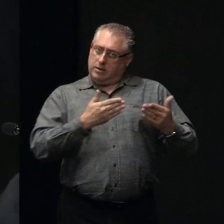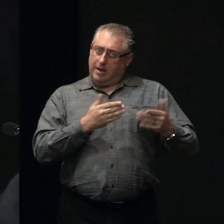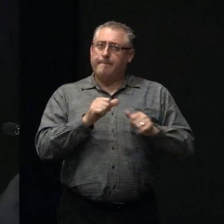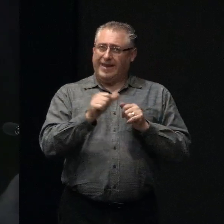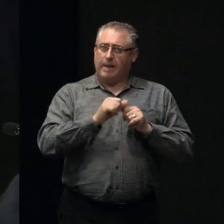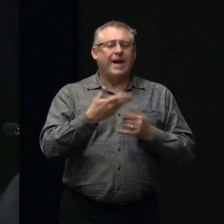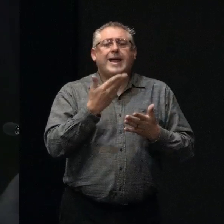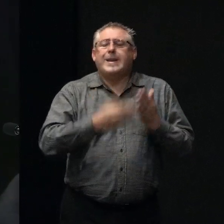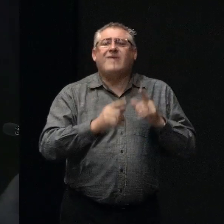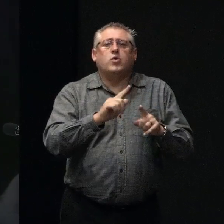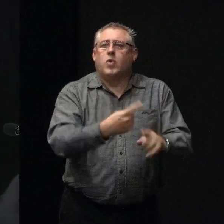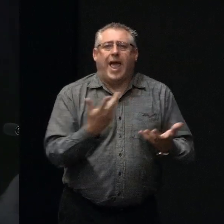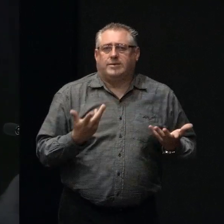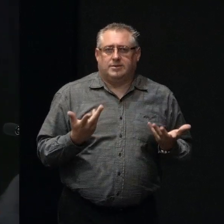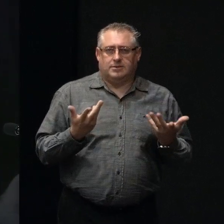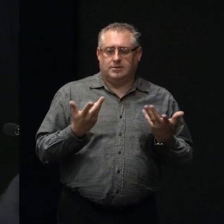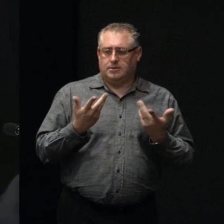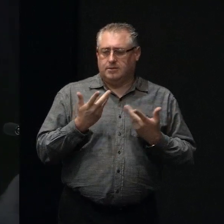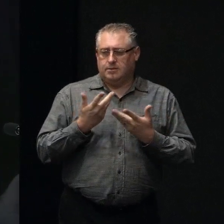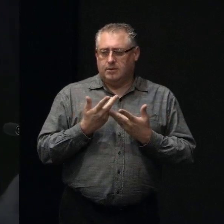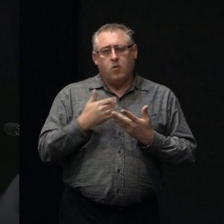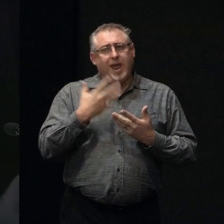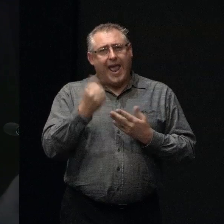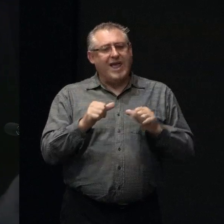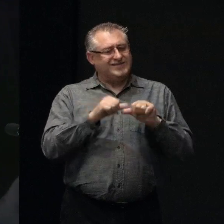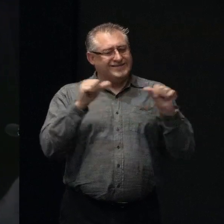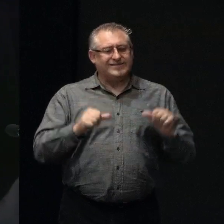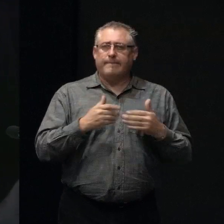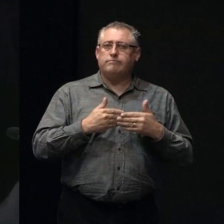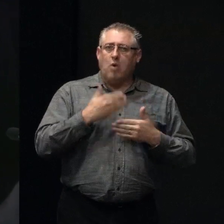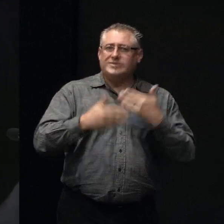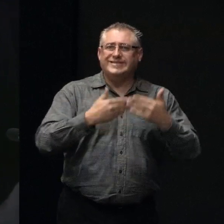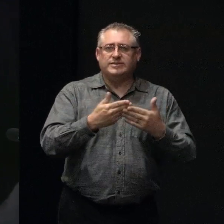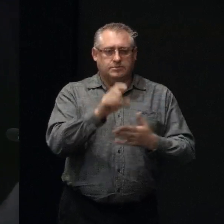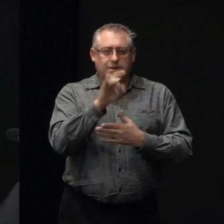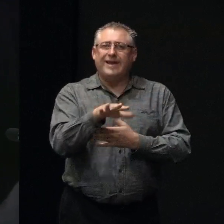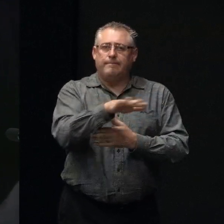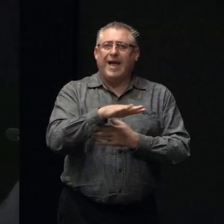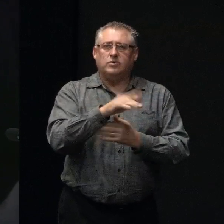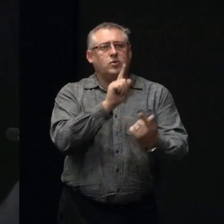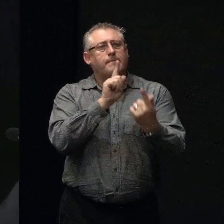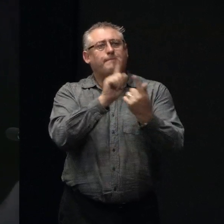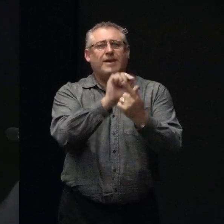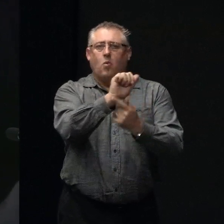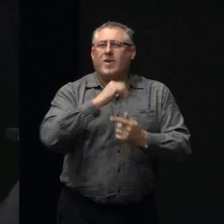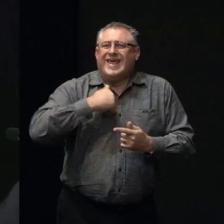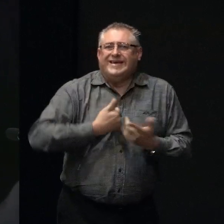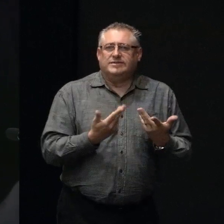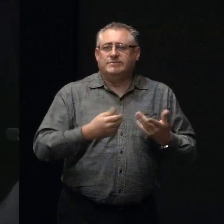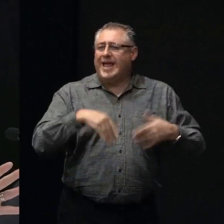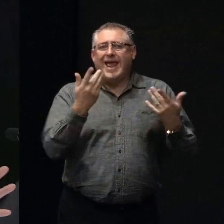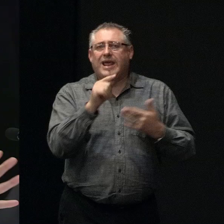too late. We are here. We do have systems and processes in place to meet your needs at any point in this